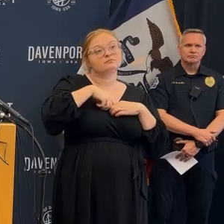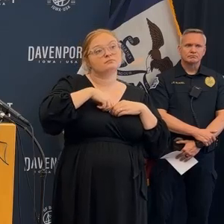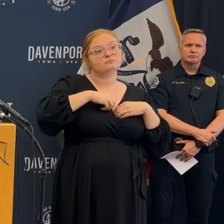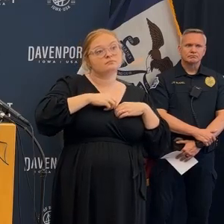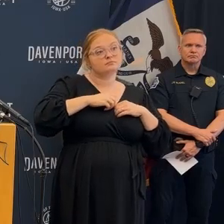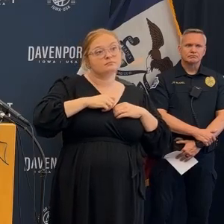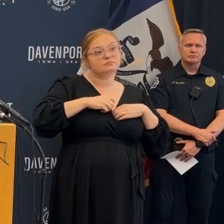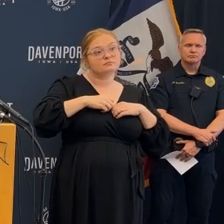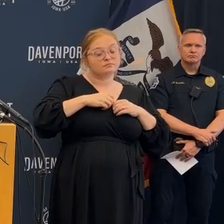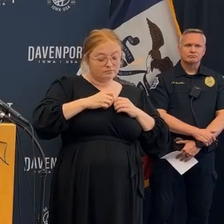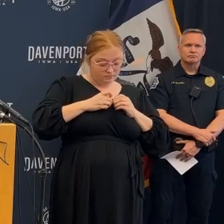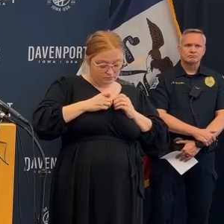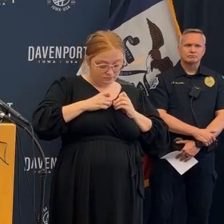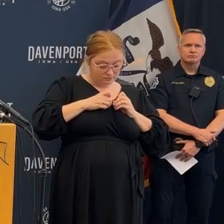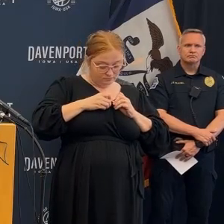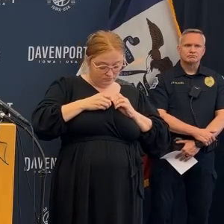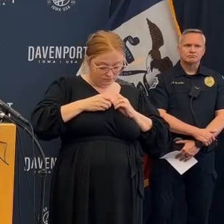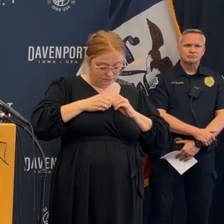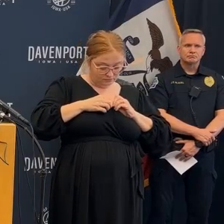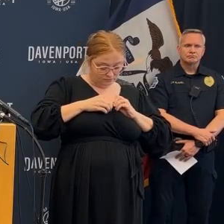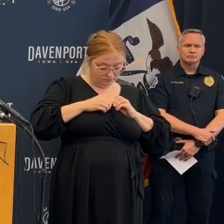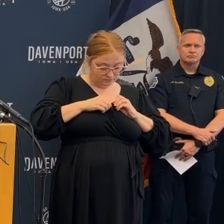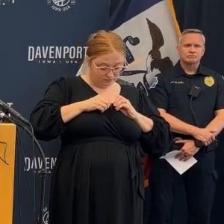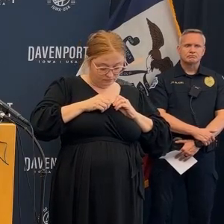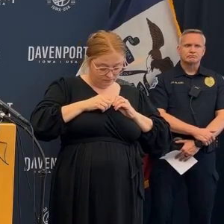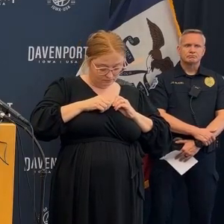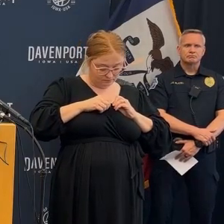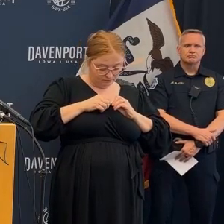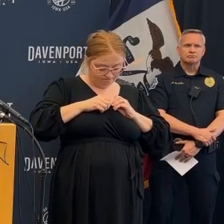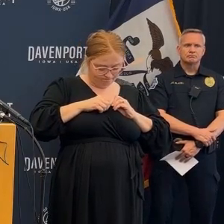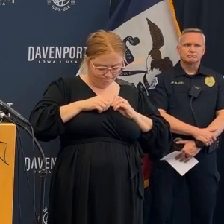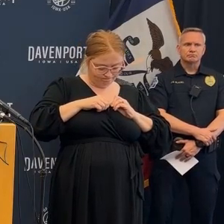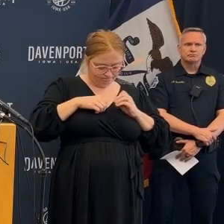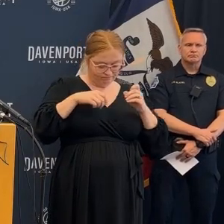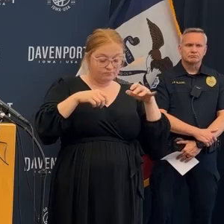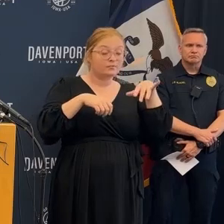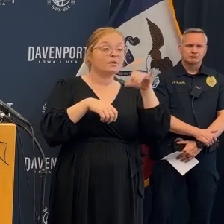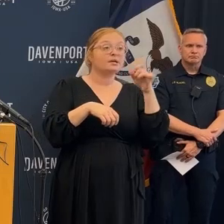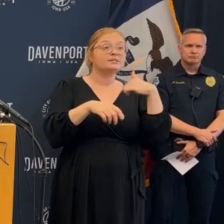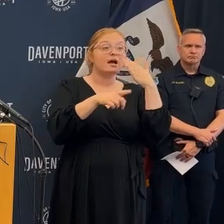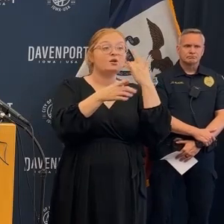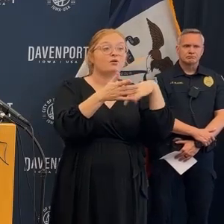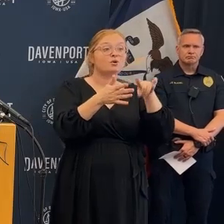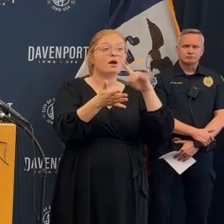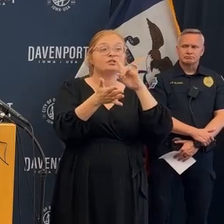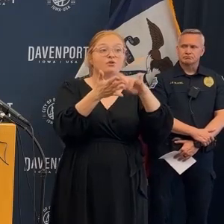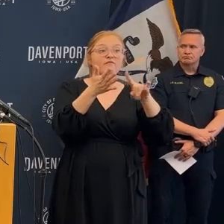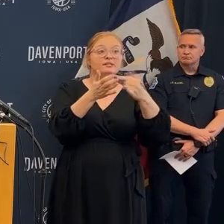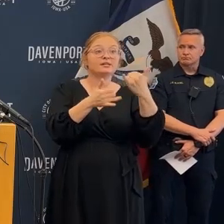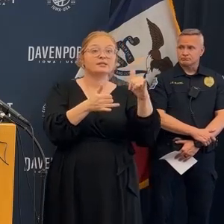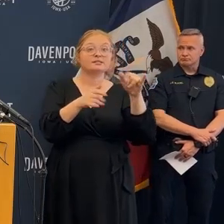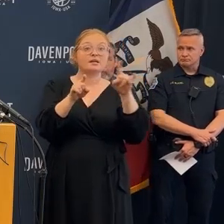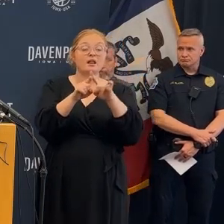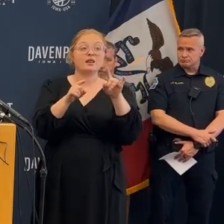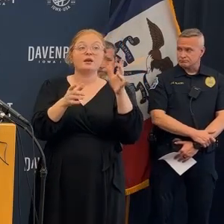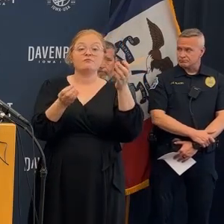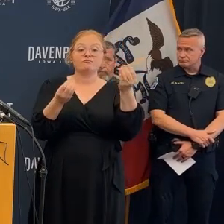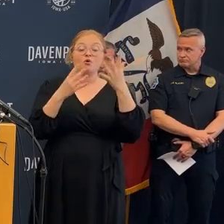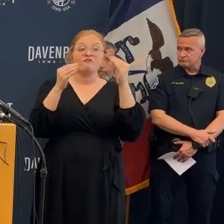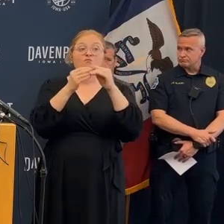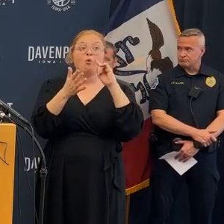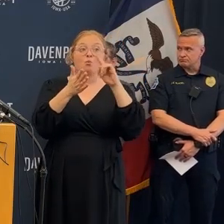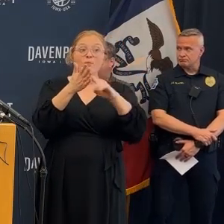the shifting and everything in there we want to be safe about this and we don't want any more of the community